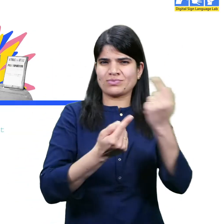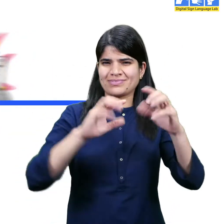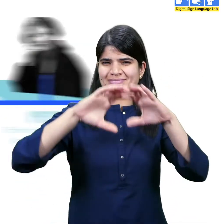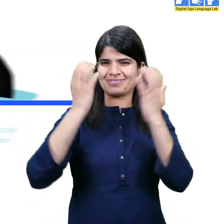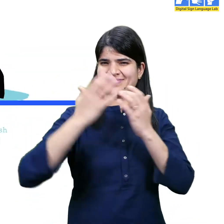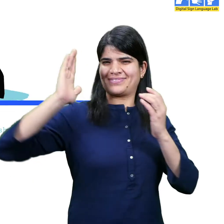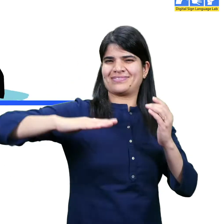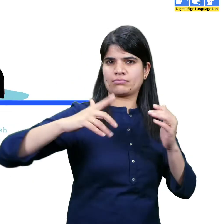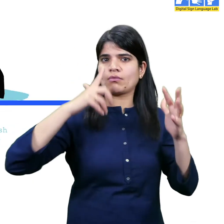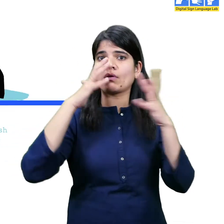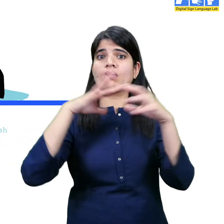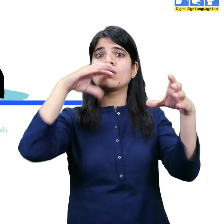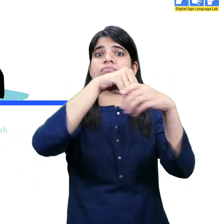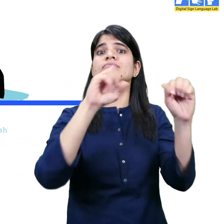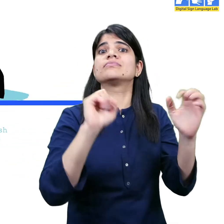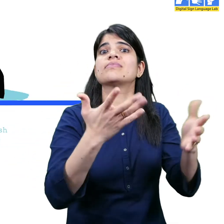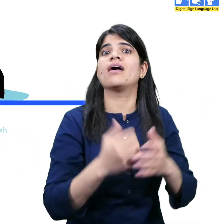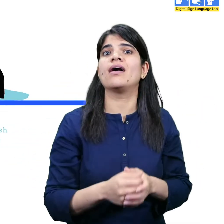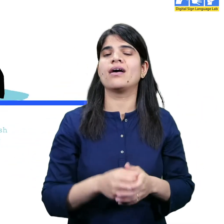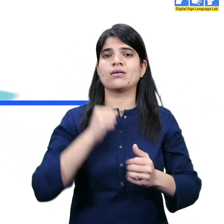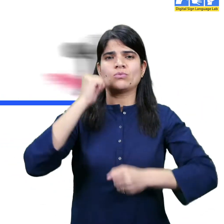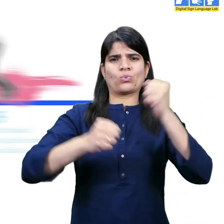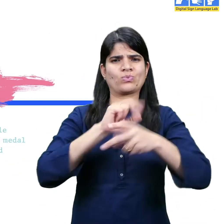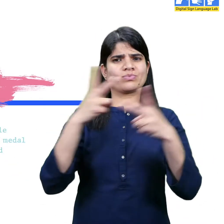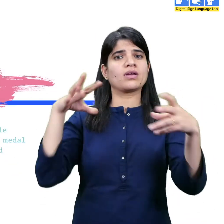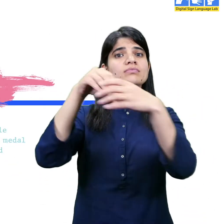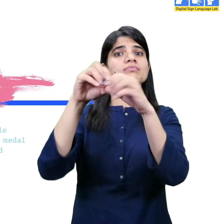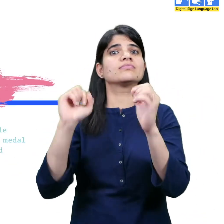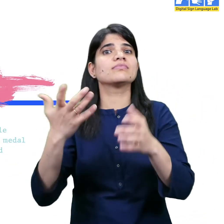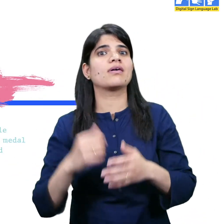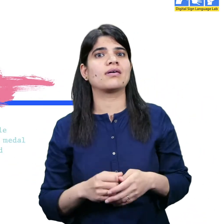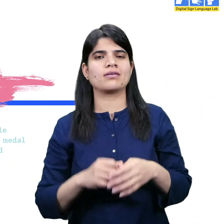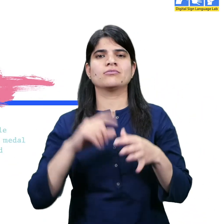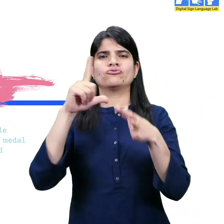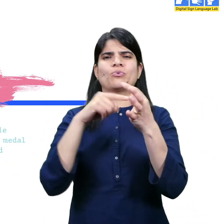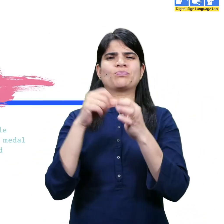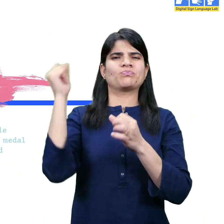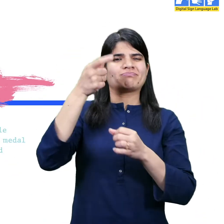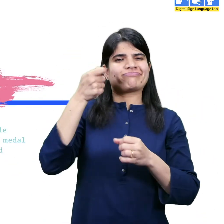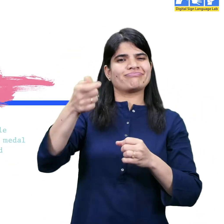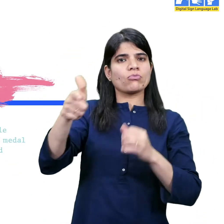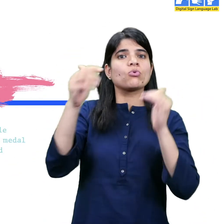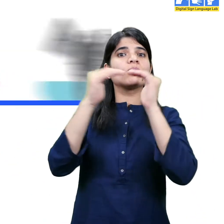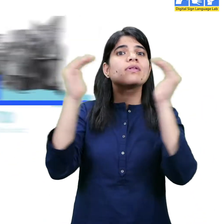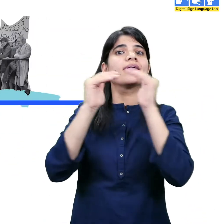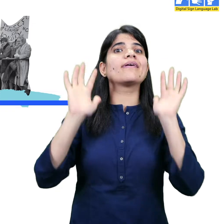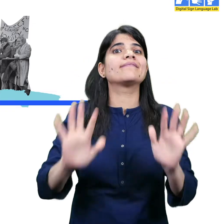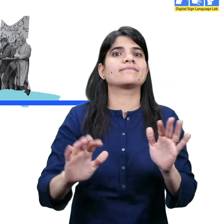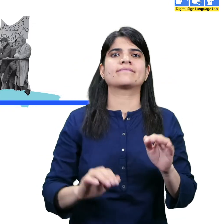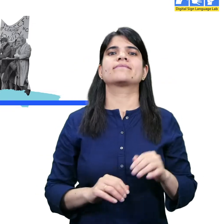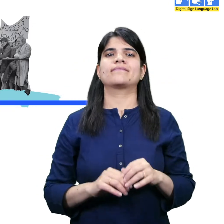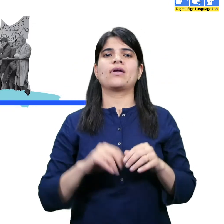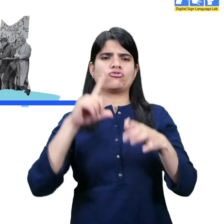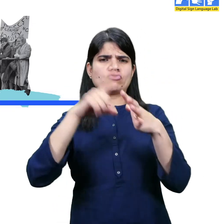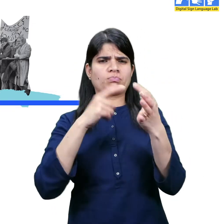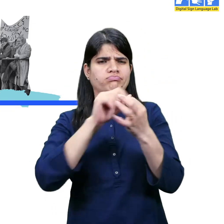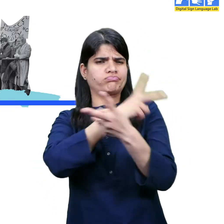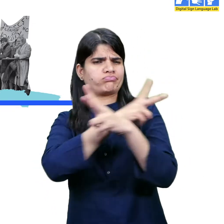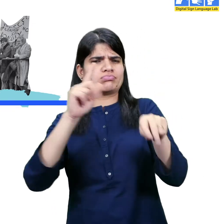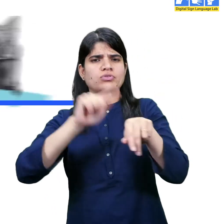political representation, access to greater opportunities, fairer pay and